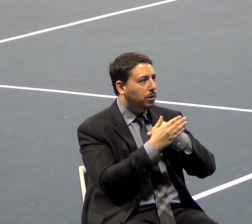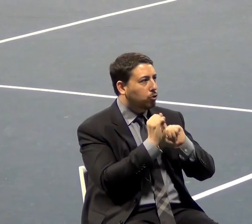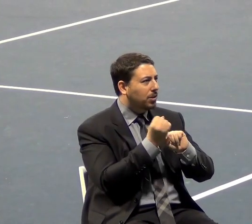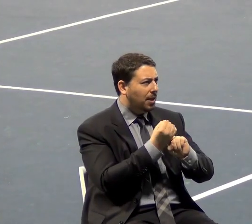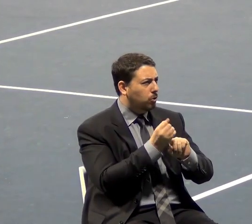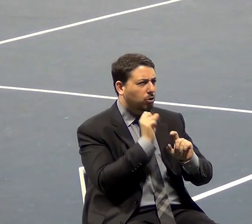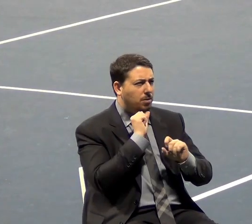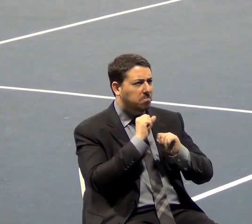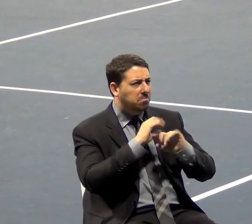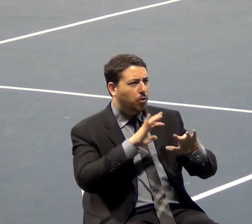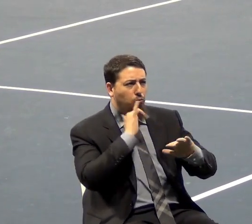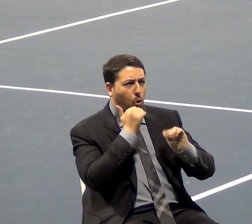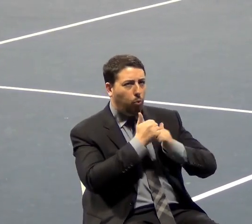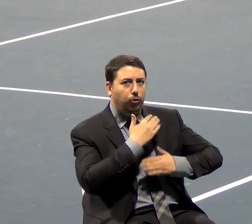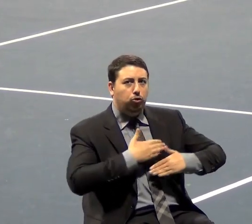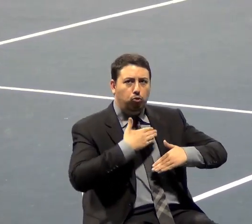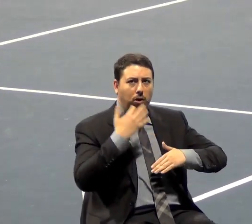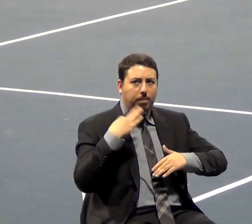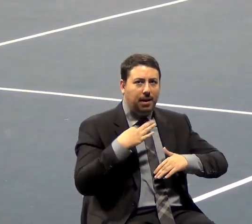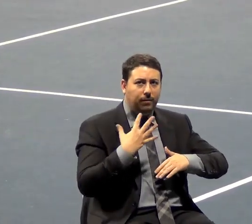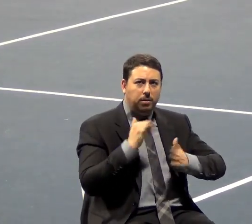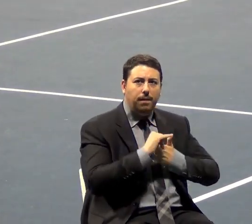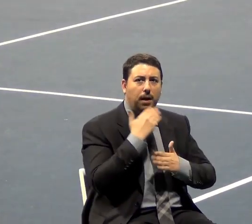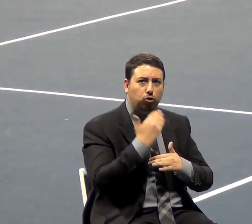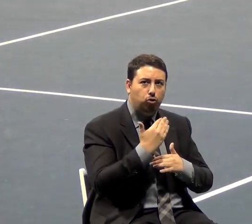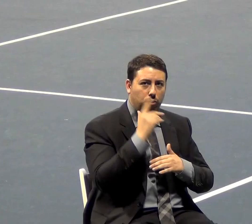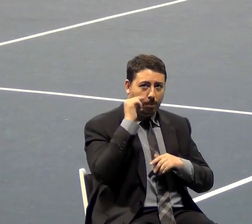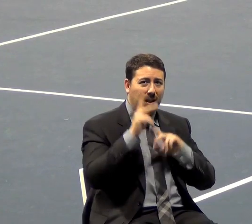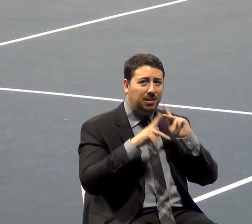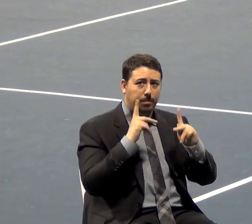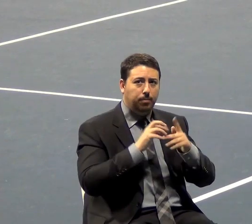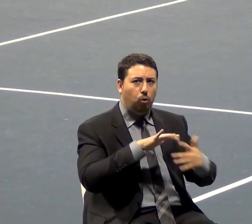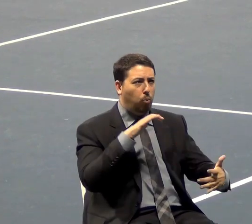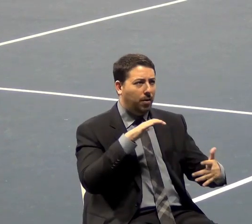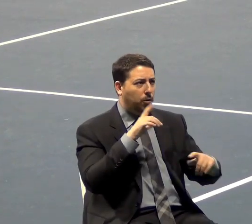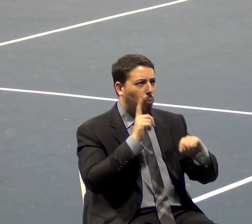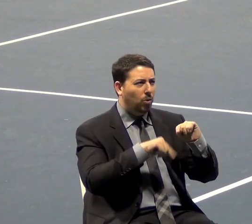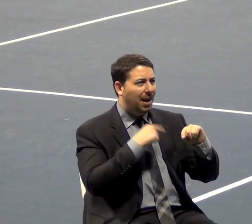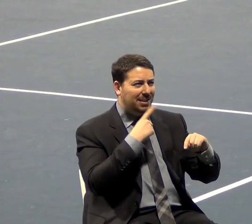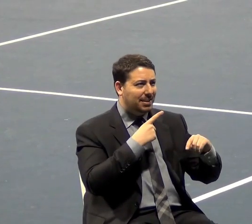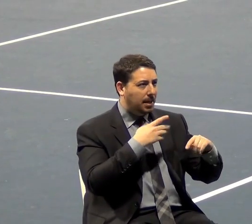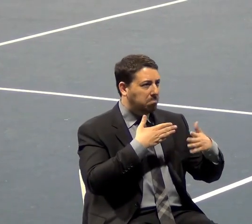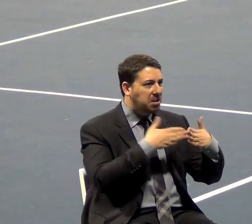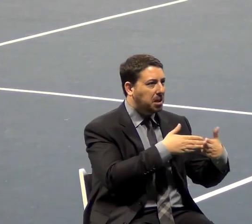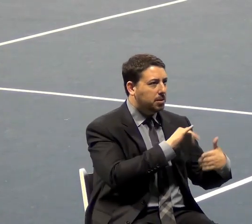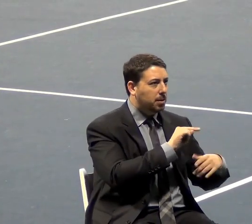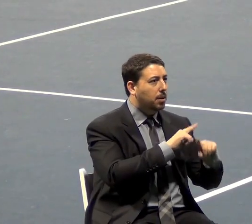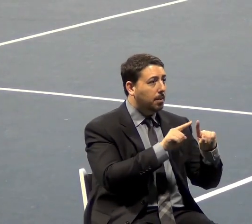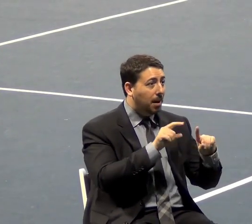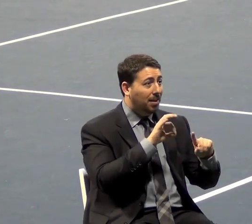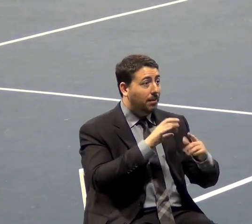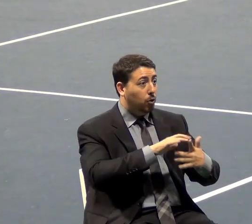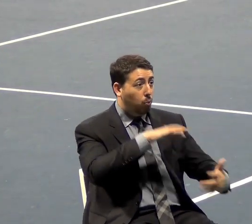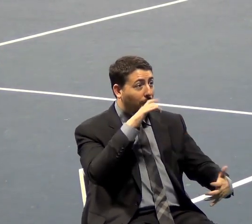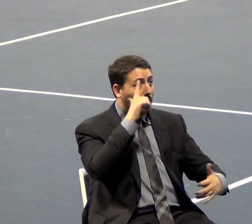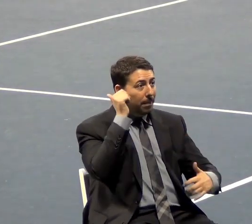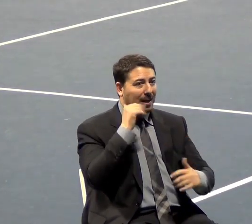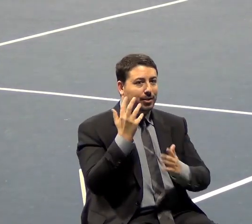this is good. Because people are wealthy, we shouldn't condemn it. If they're wealthy because they live off the taxpayer, and they have special